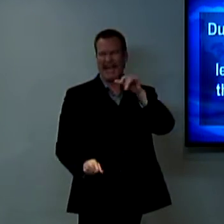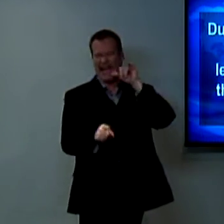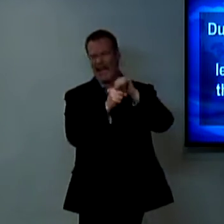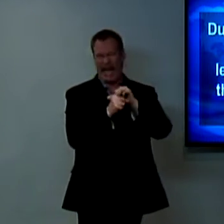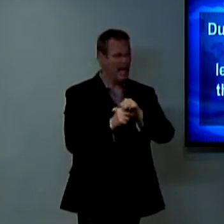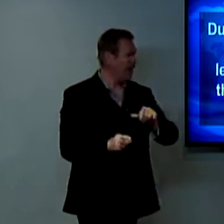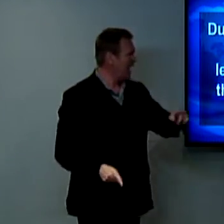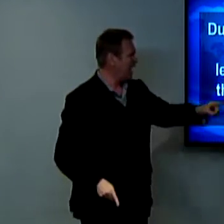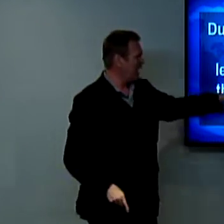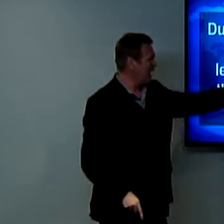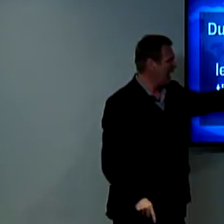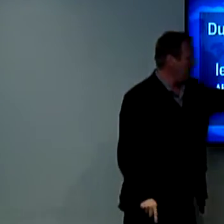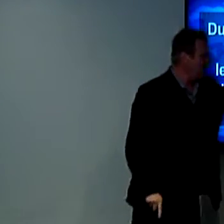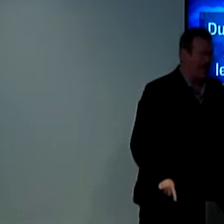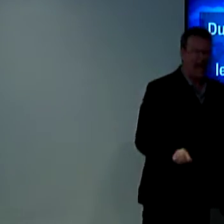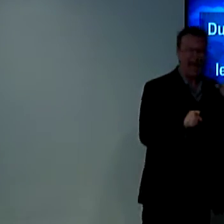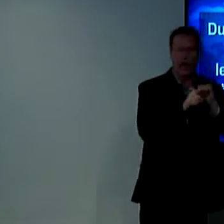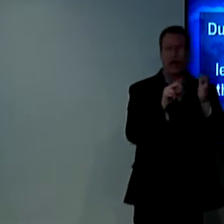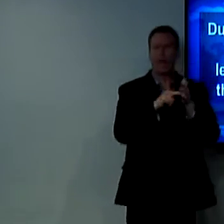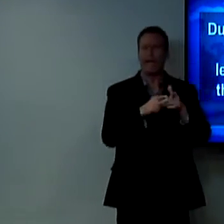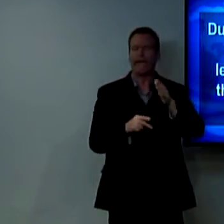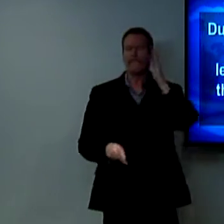So he wrote these letters to clarify estological.